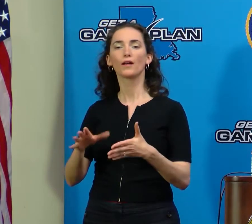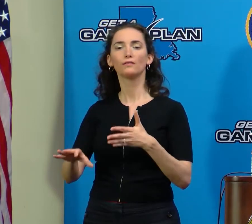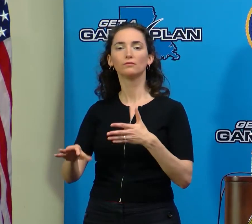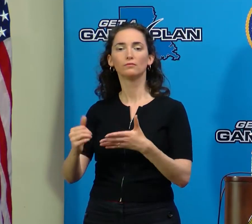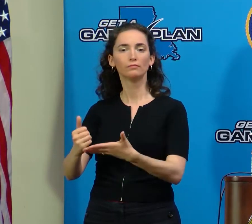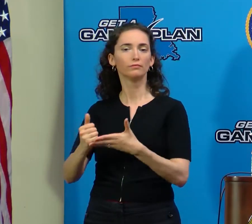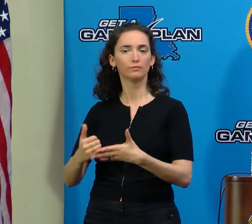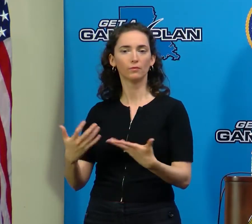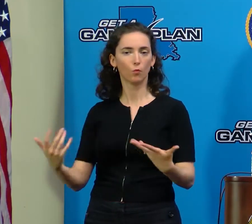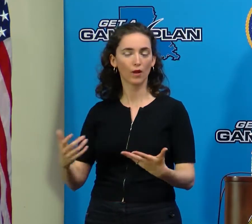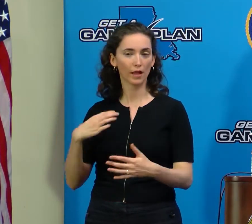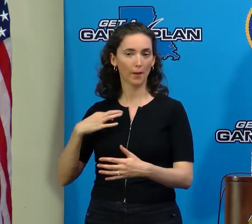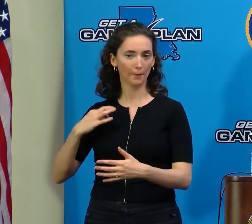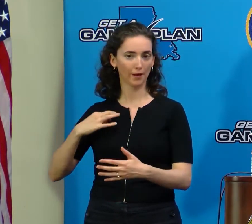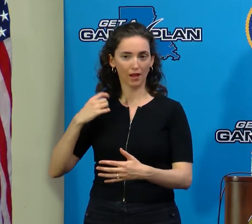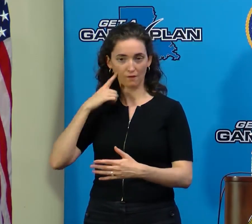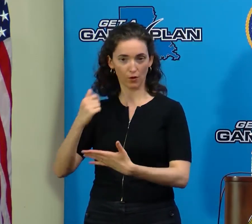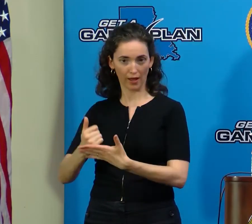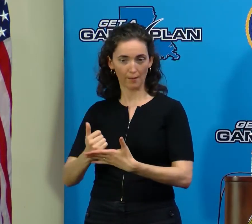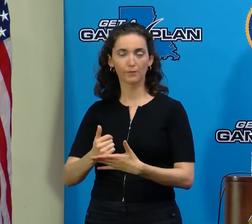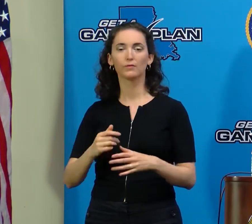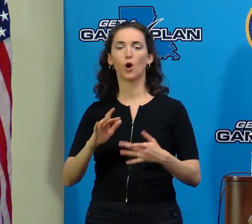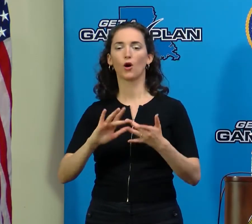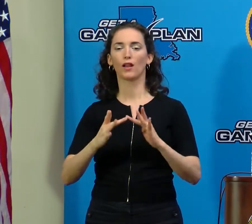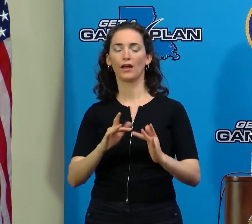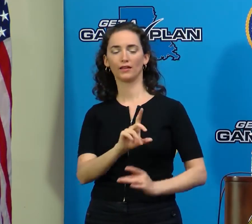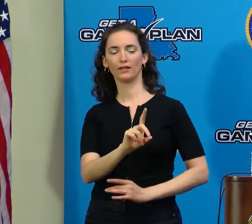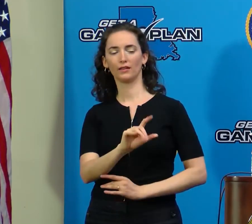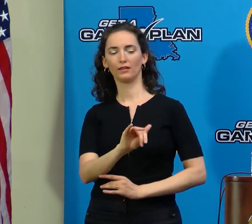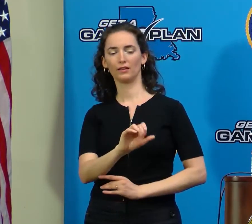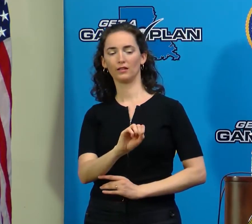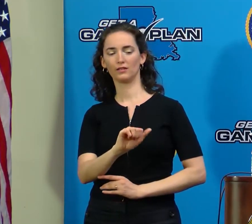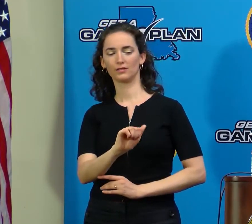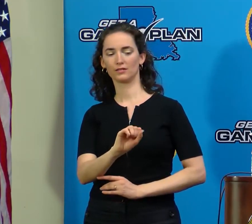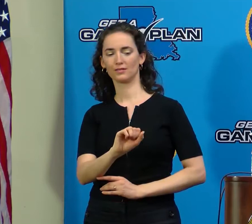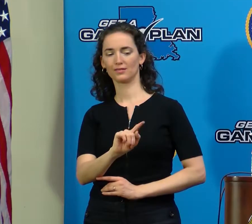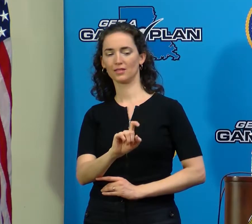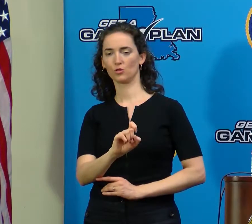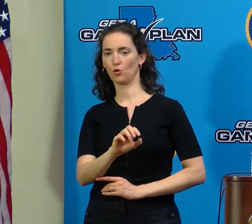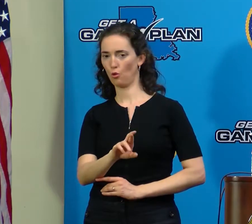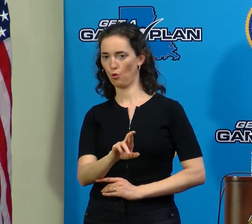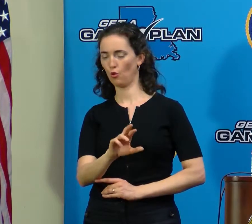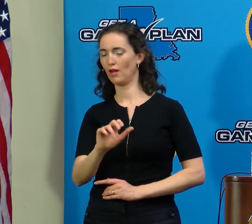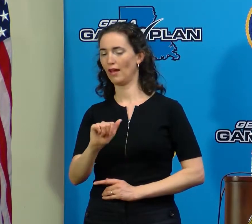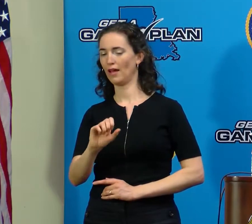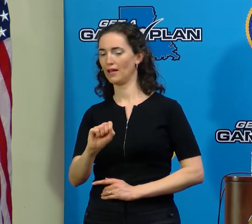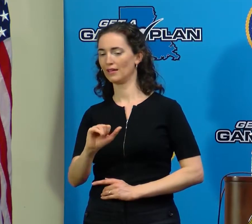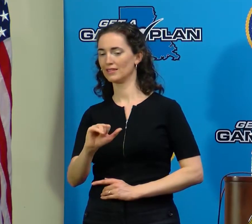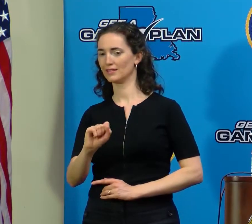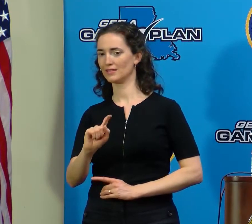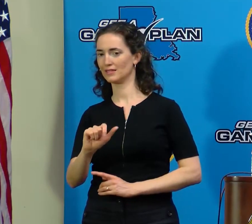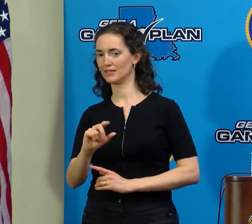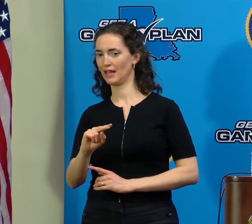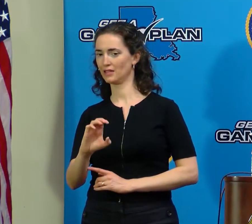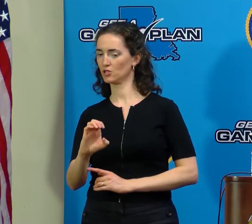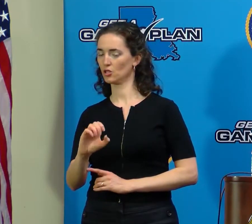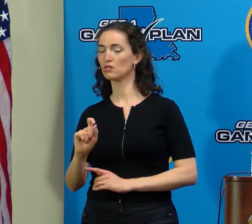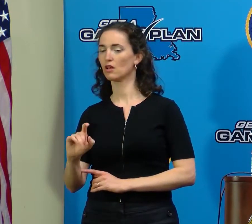.gov. If it isn't possible to apply online, you can call 800